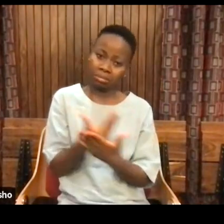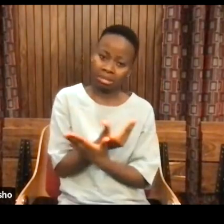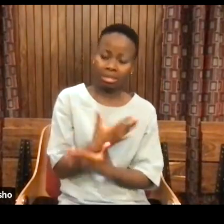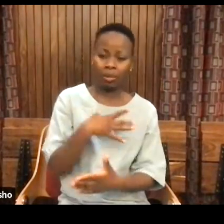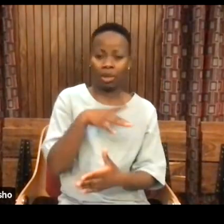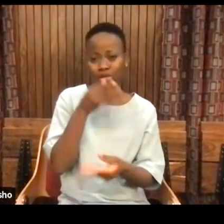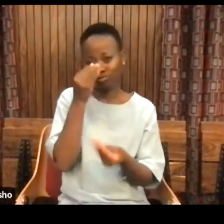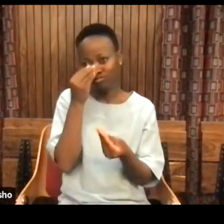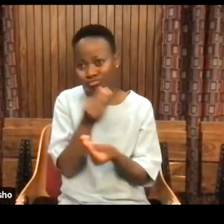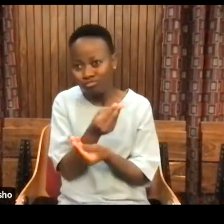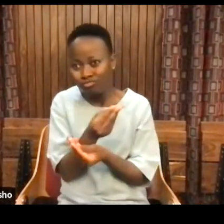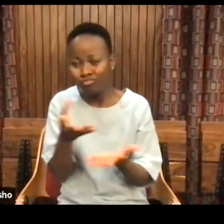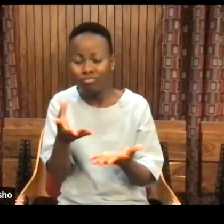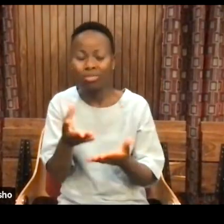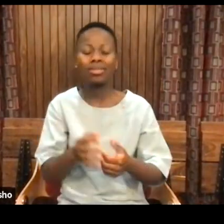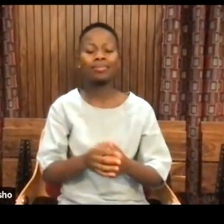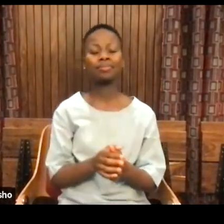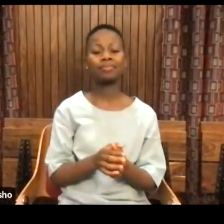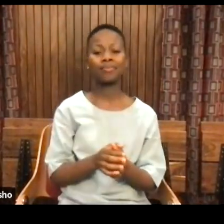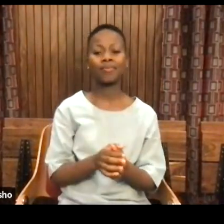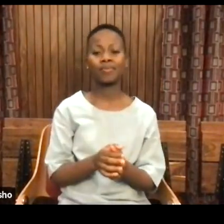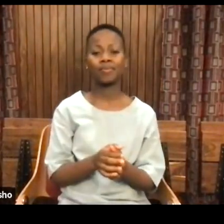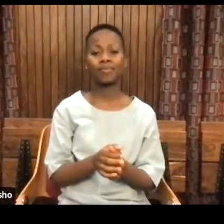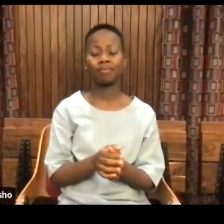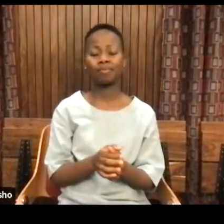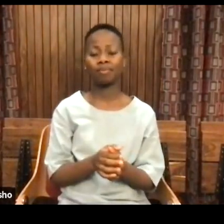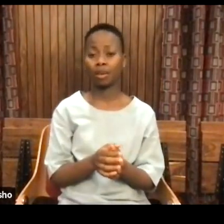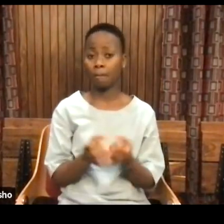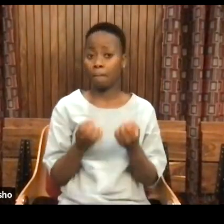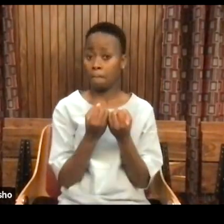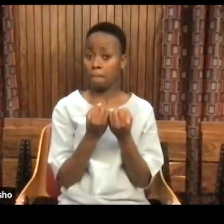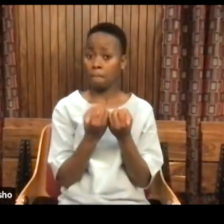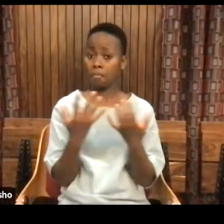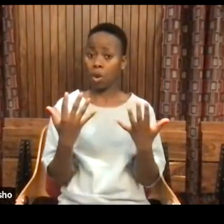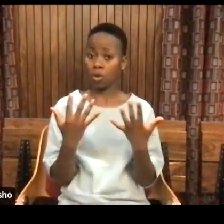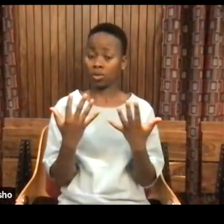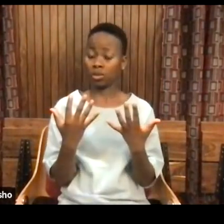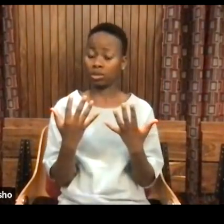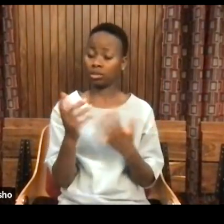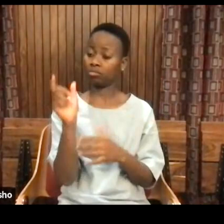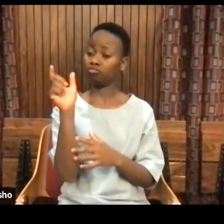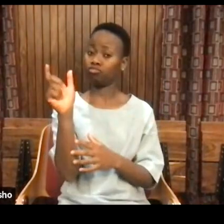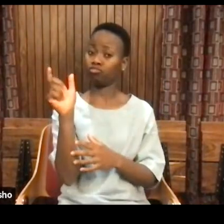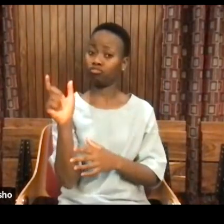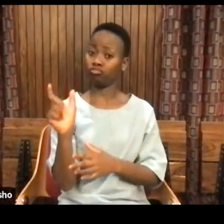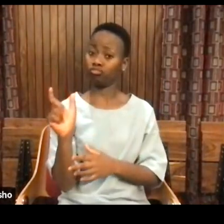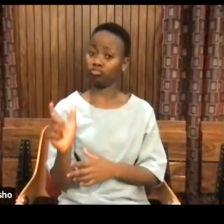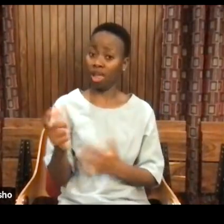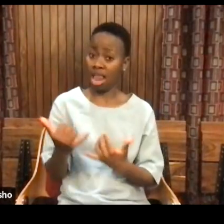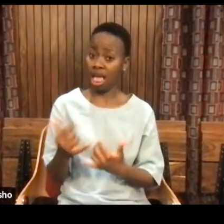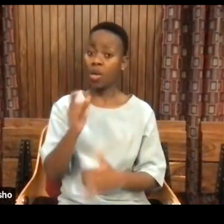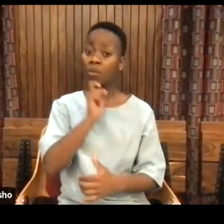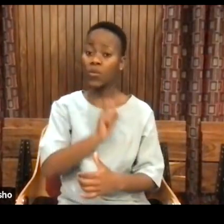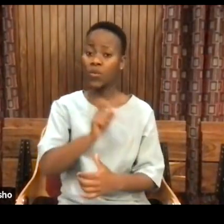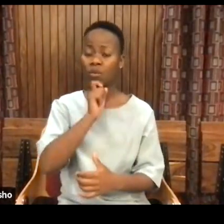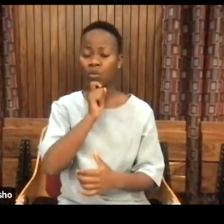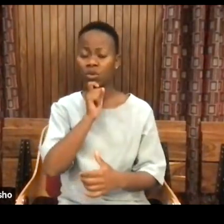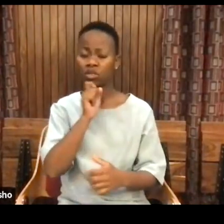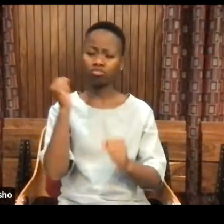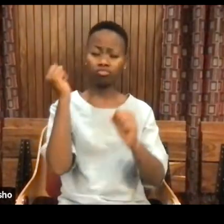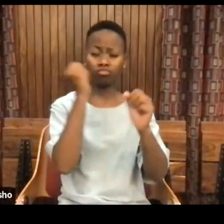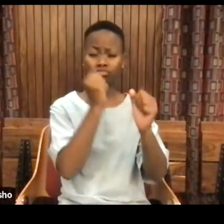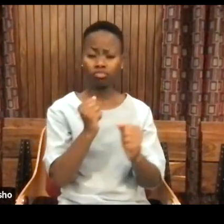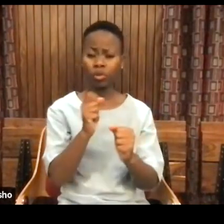temptation to mention is that most of the decolonial vocabulary that we deploy when we participate in our